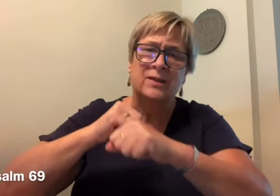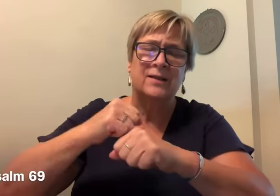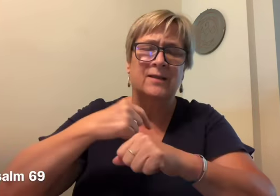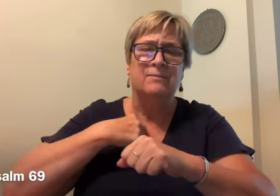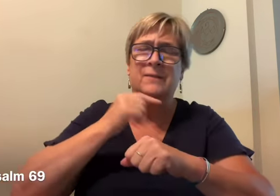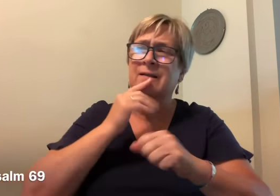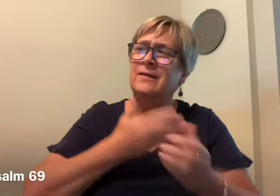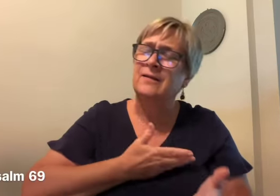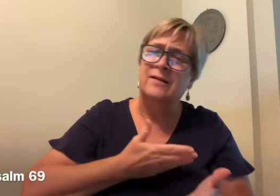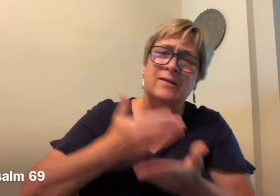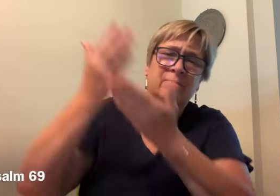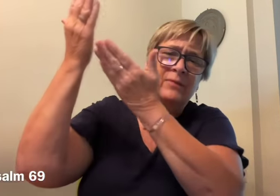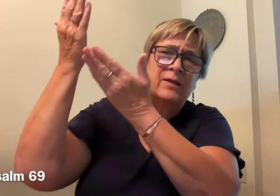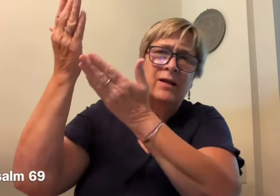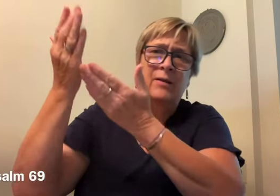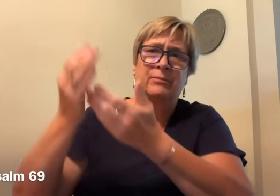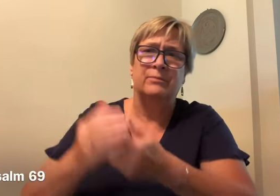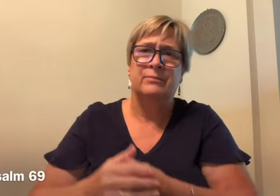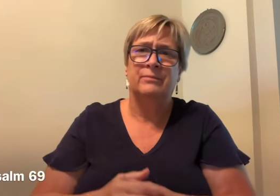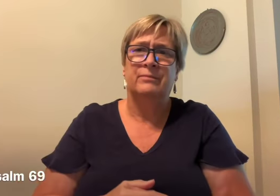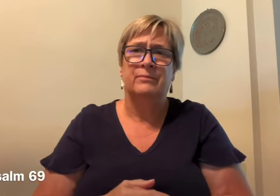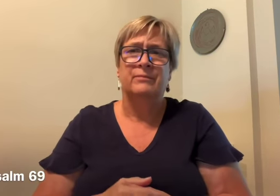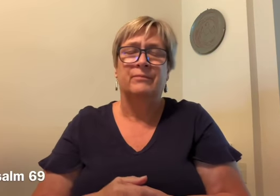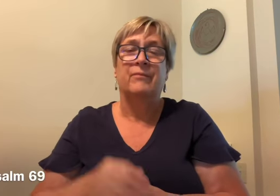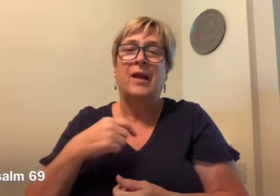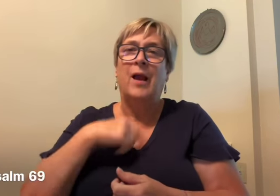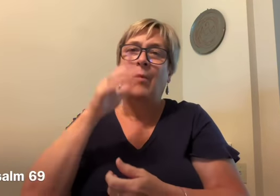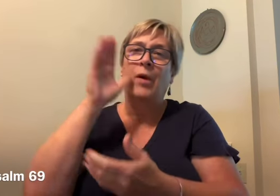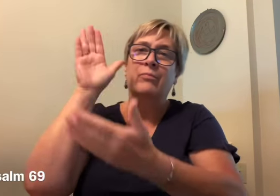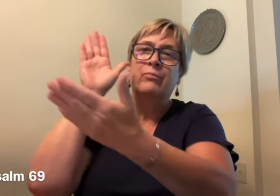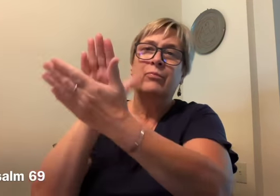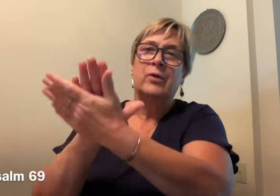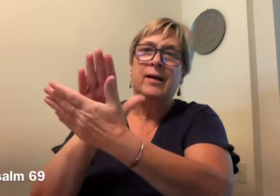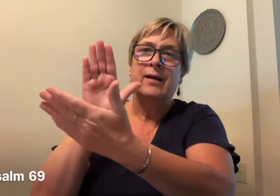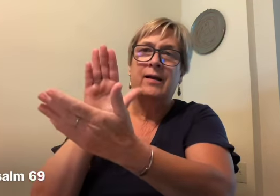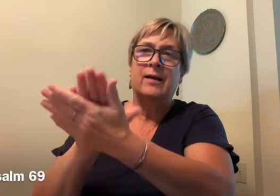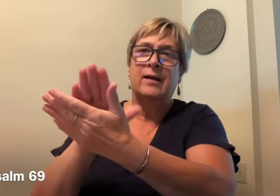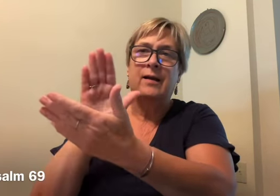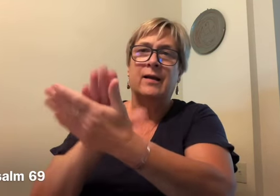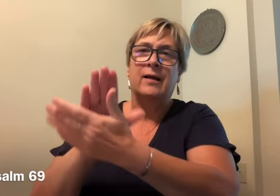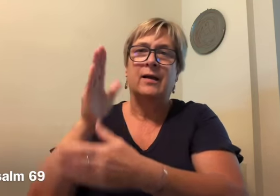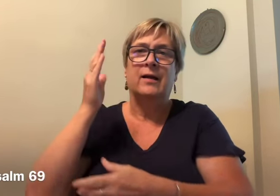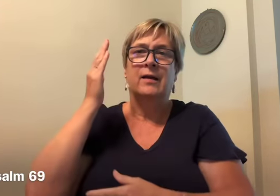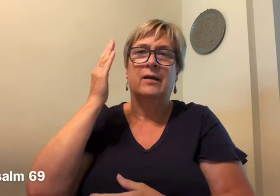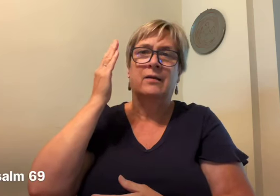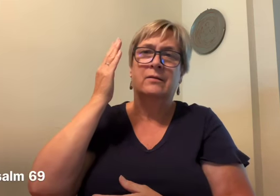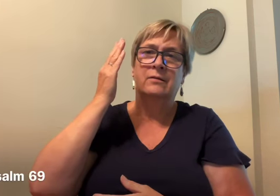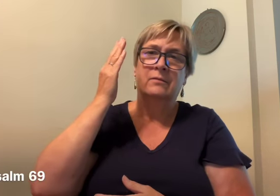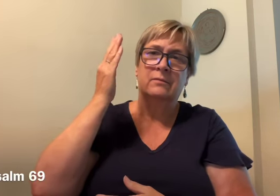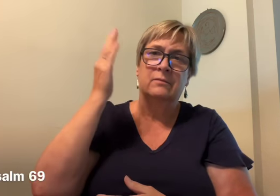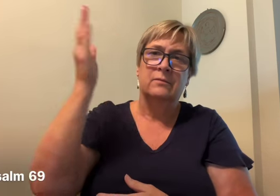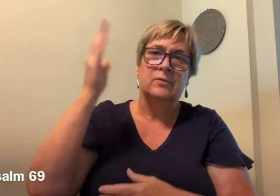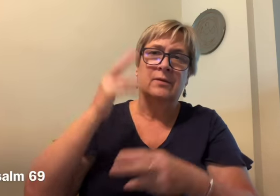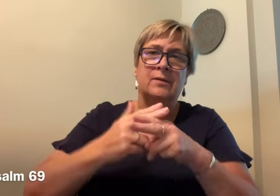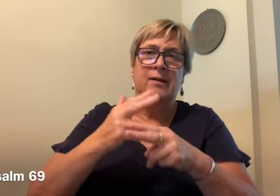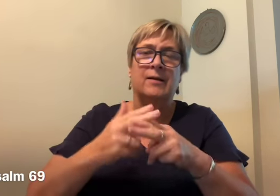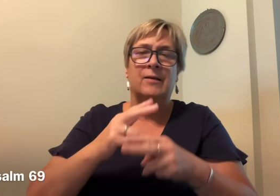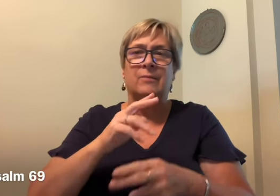help, O God, protect me. I will praise the name of God in song and